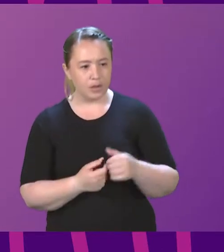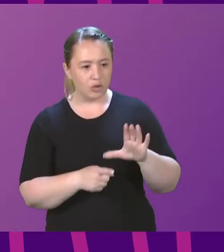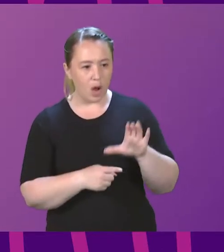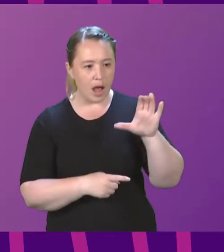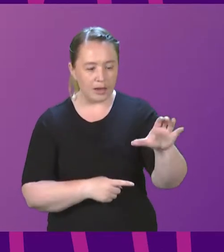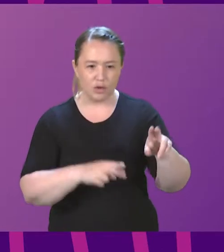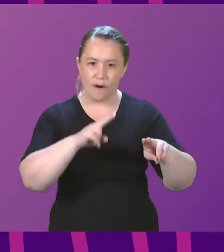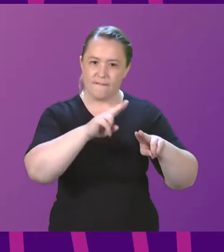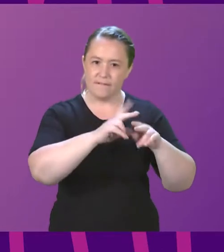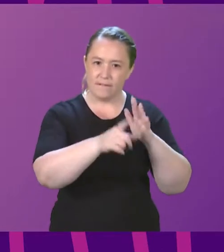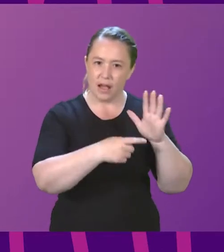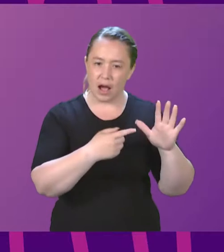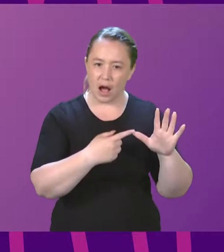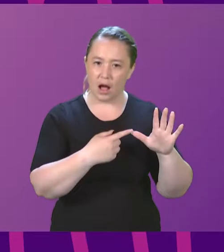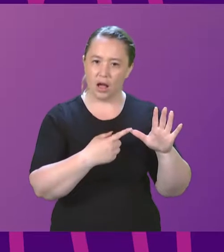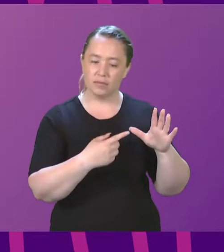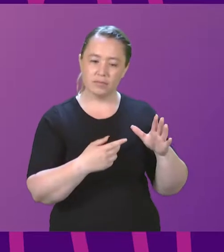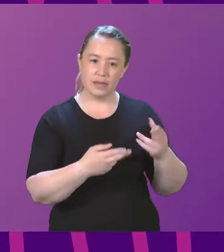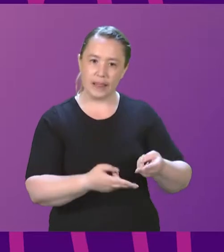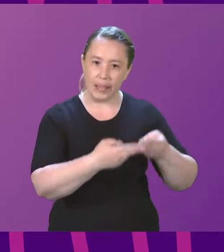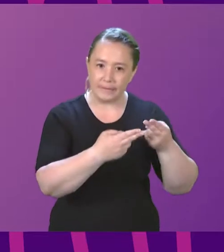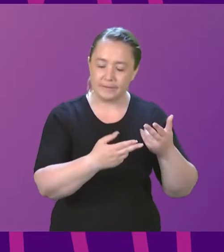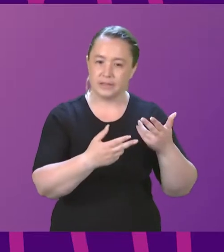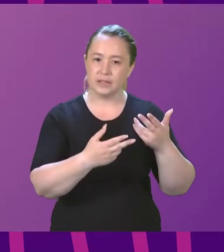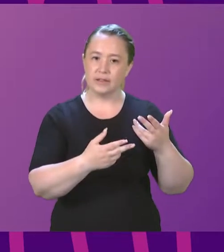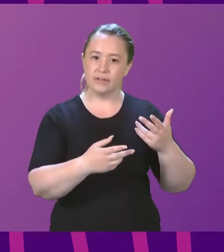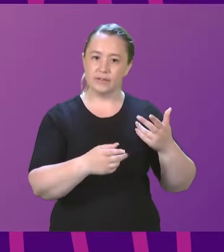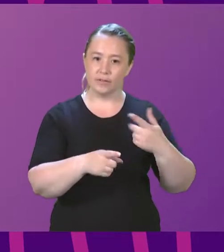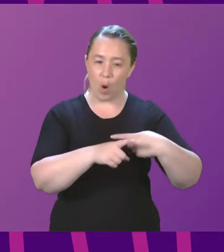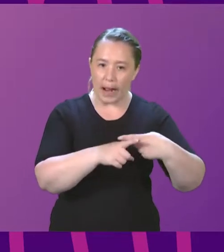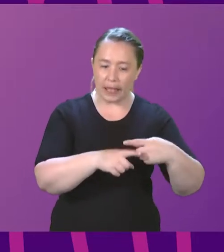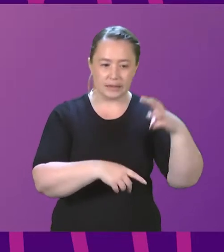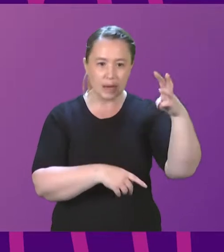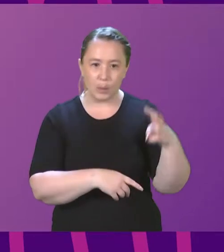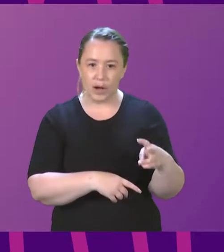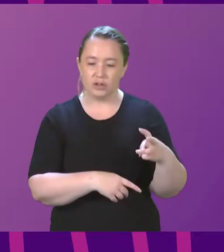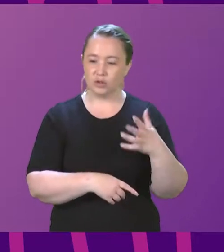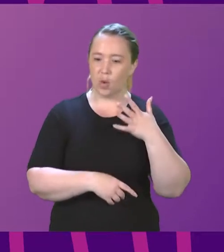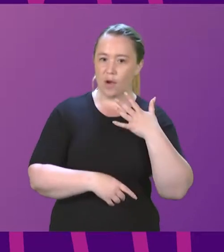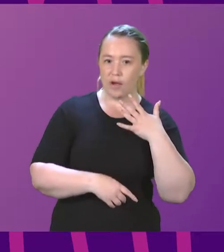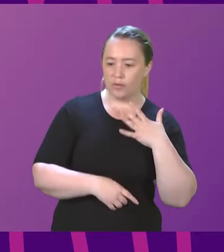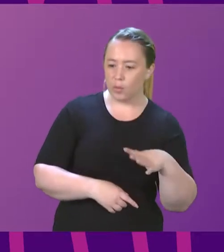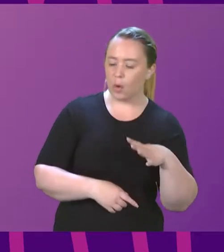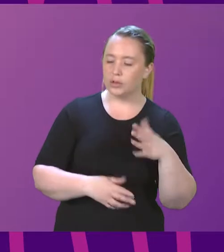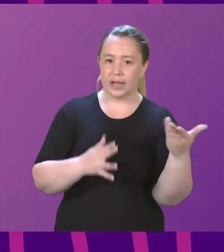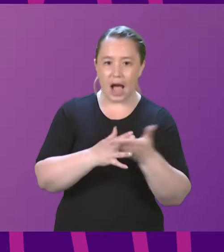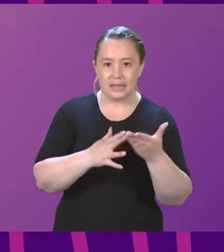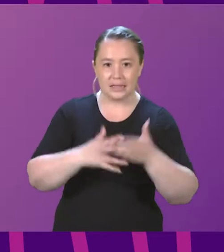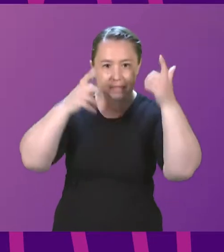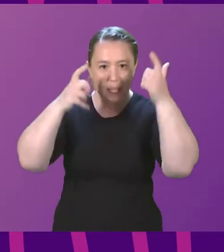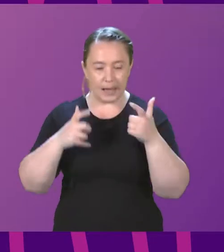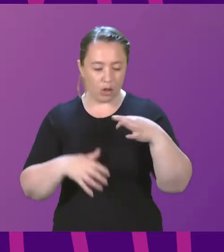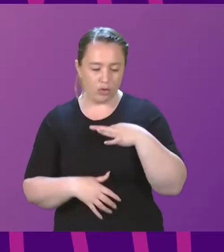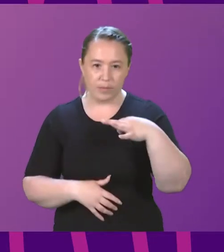uplifts in Scotland compares to that of England and Wales? And for those seeking access to legal representation, how does